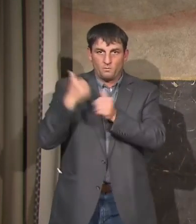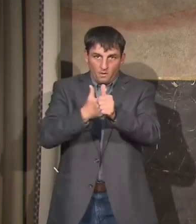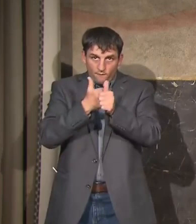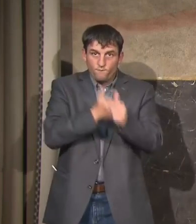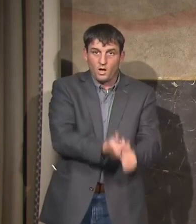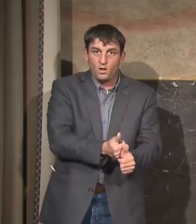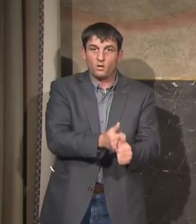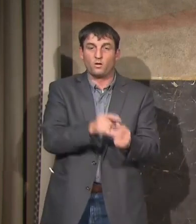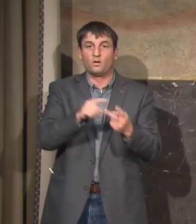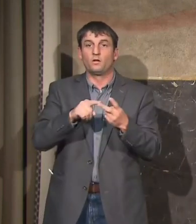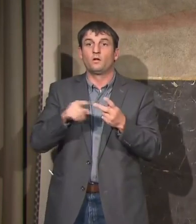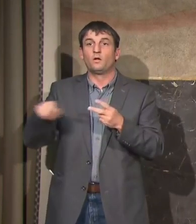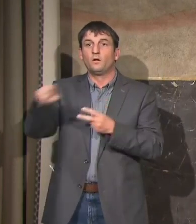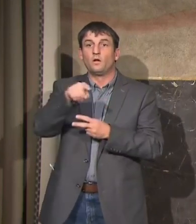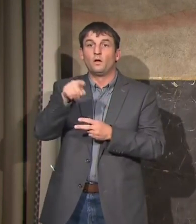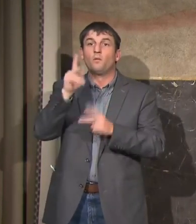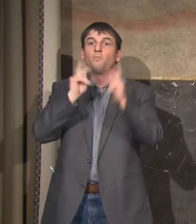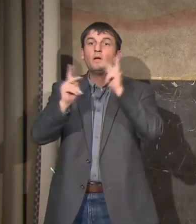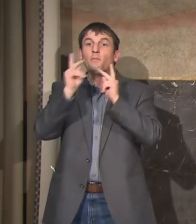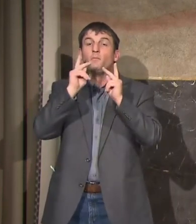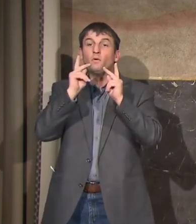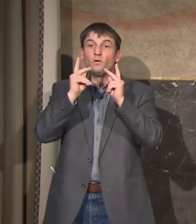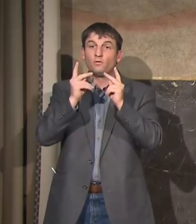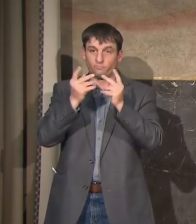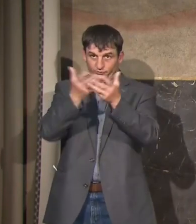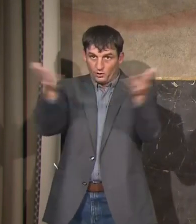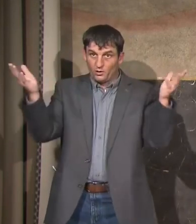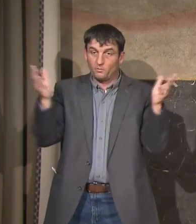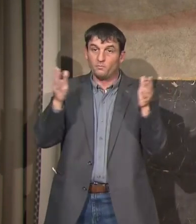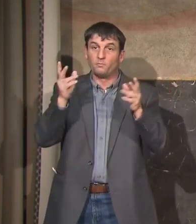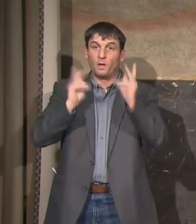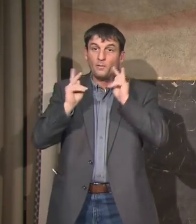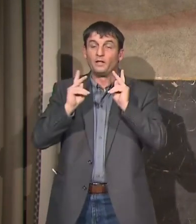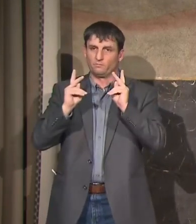members of the public to do the same thing.